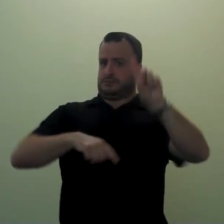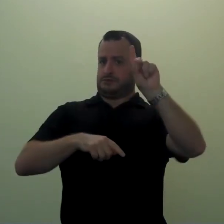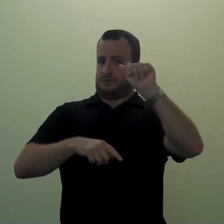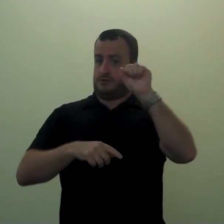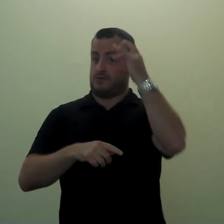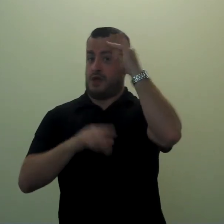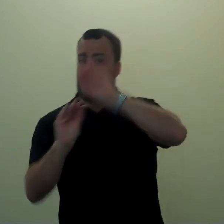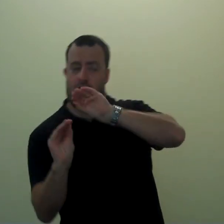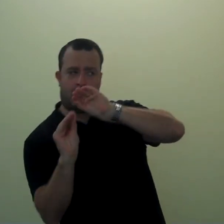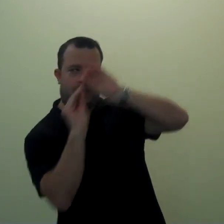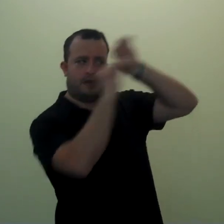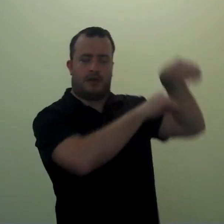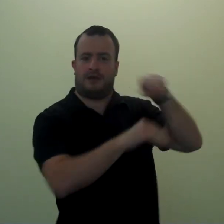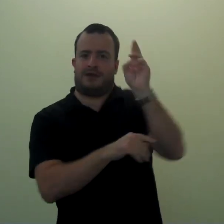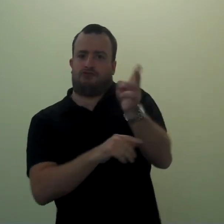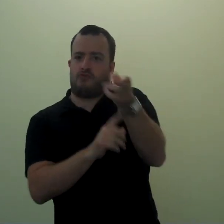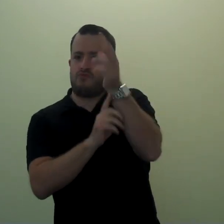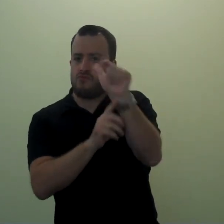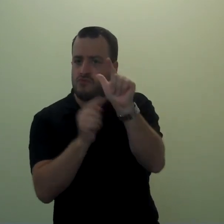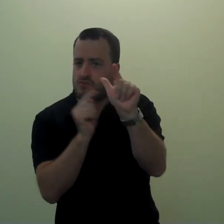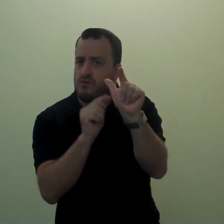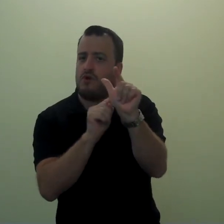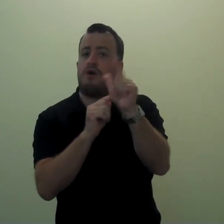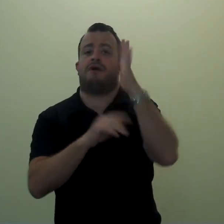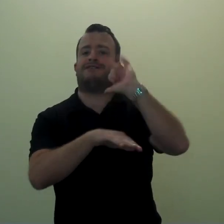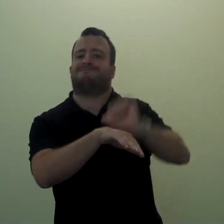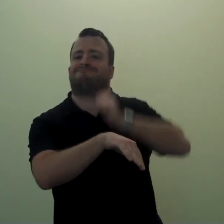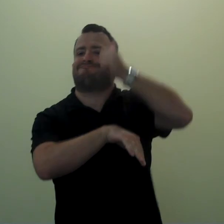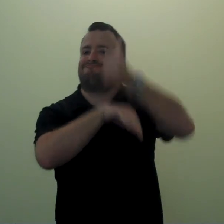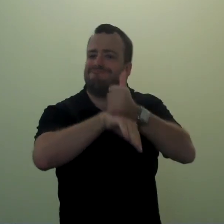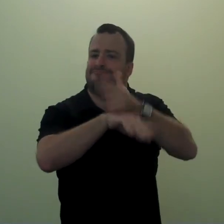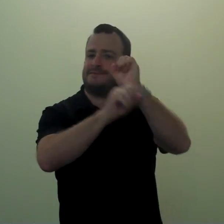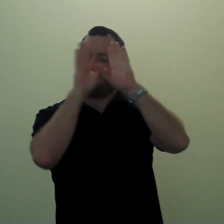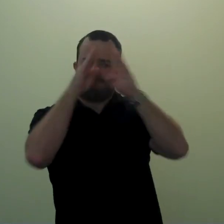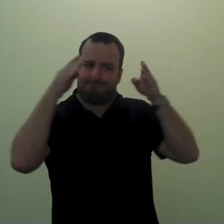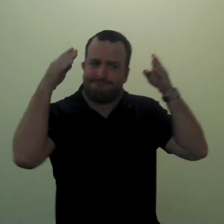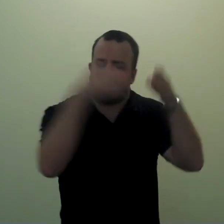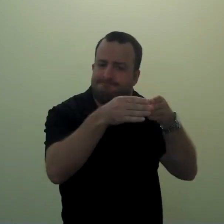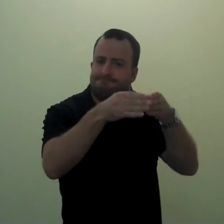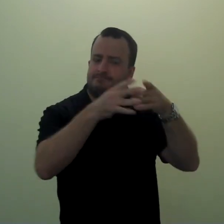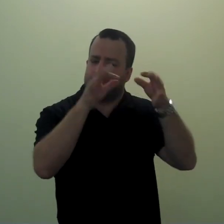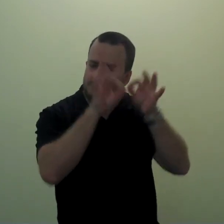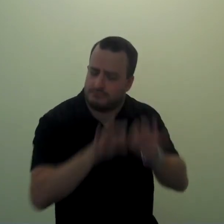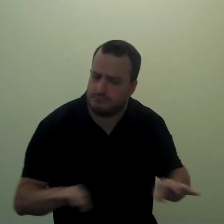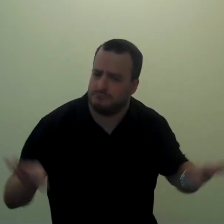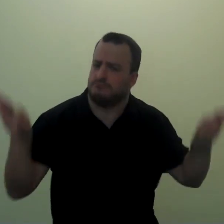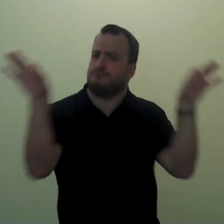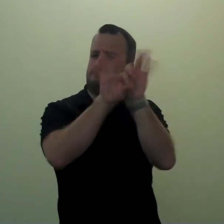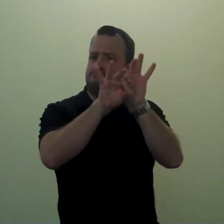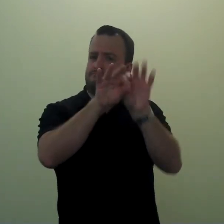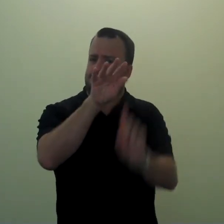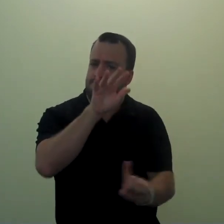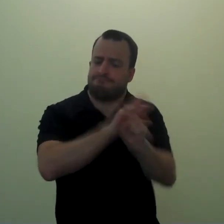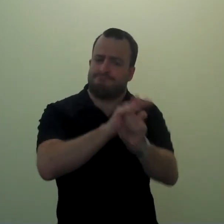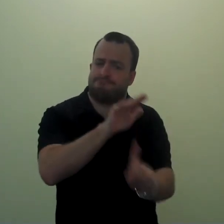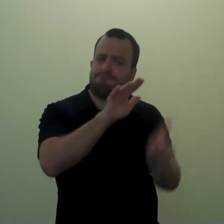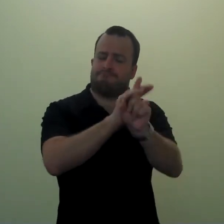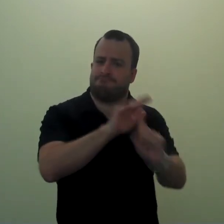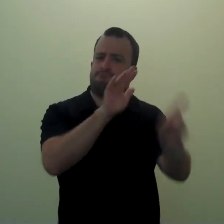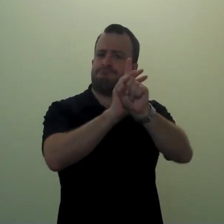We are setting up a hallway in our offices that will be focused on all of the important happenings in